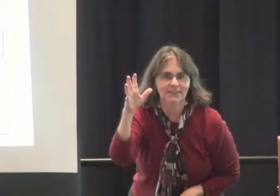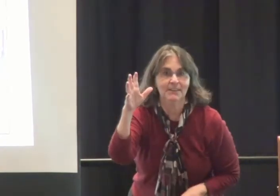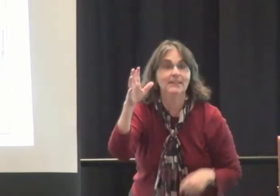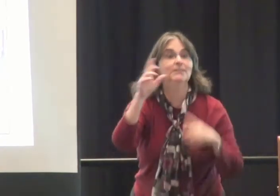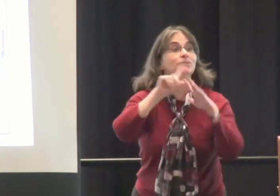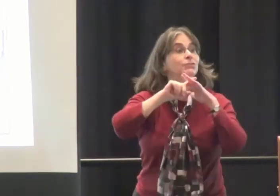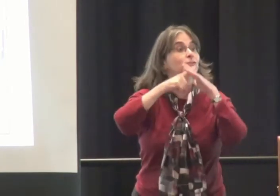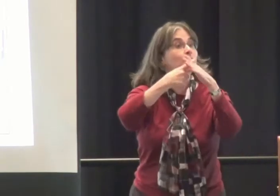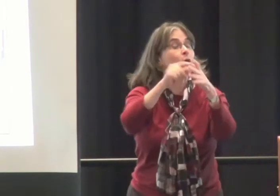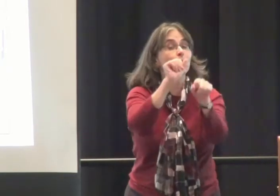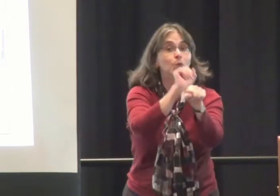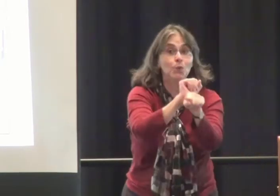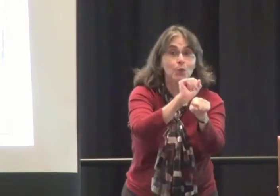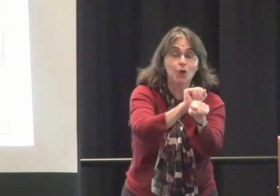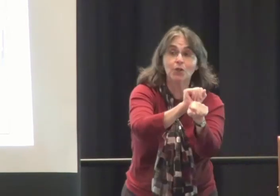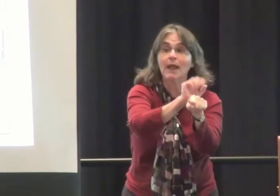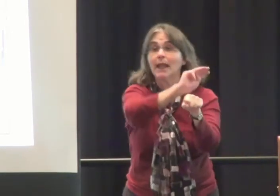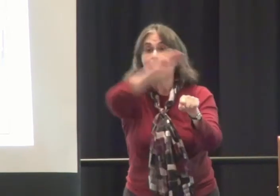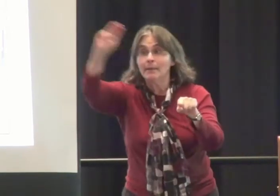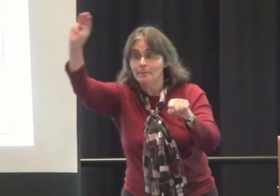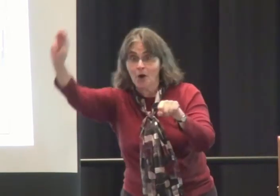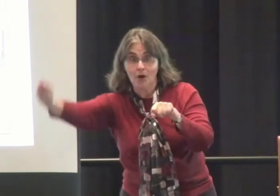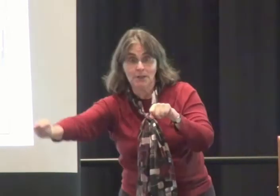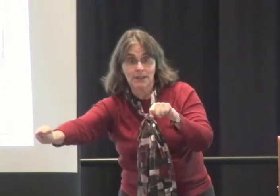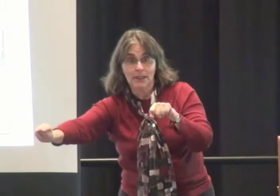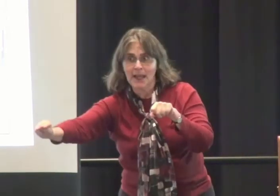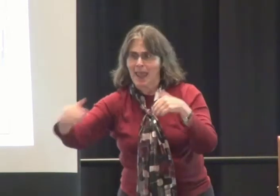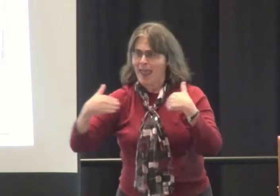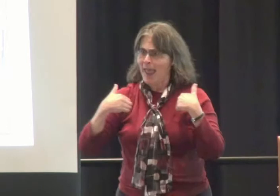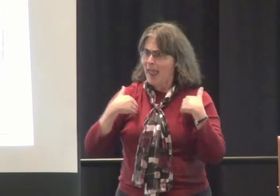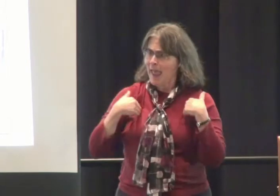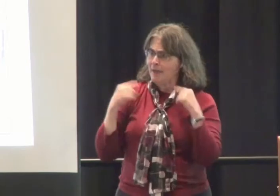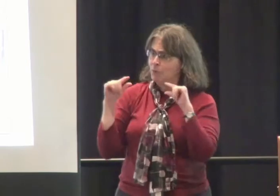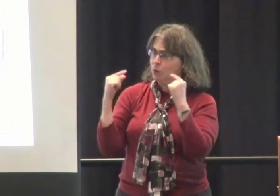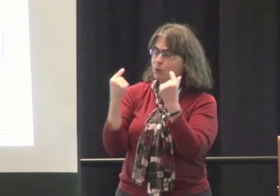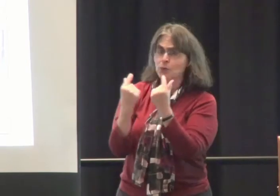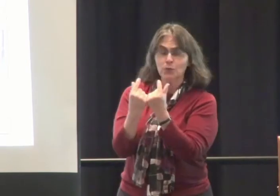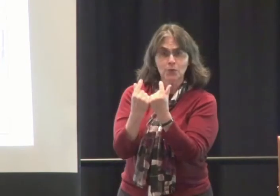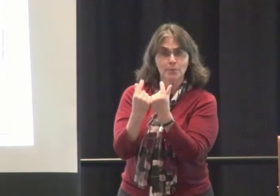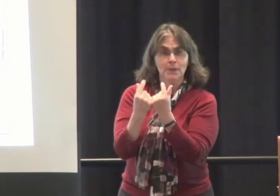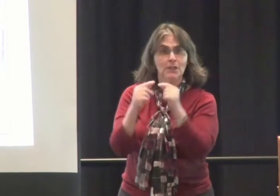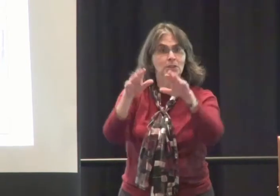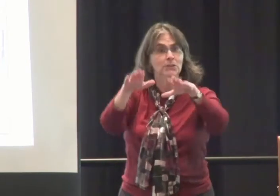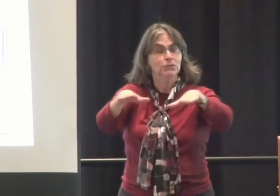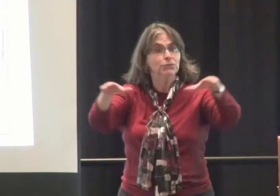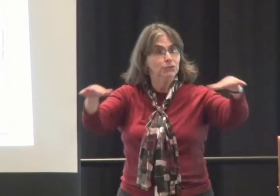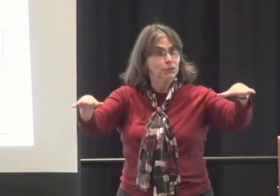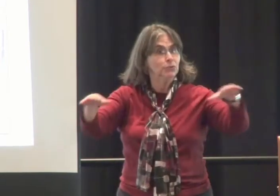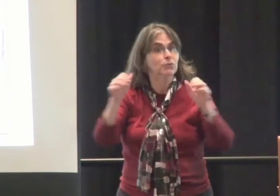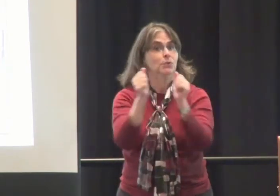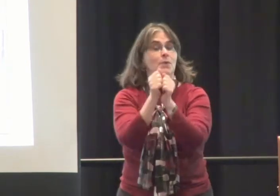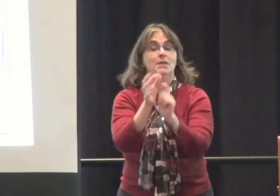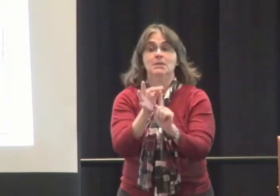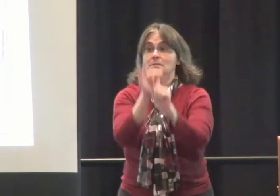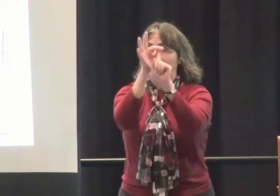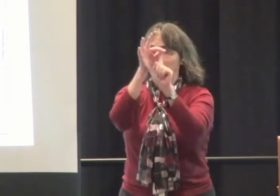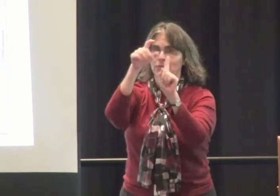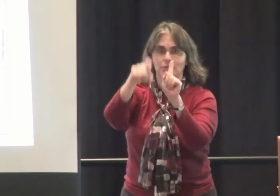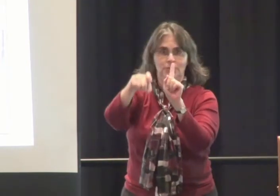Now Roxanne didn't finish there. She also was a teacher at Marlotton that had a group of